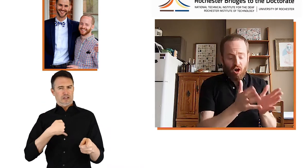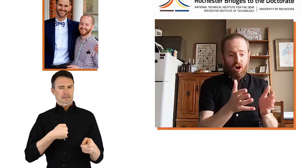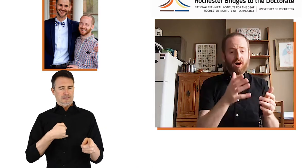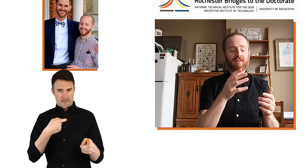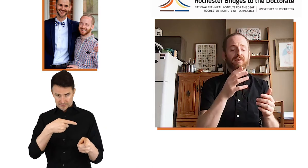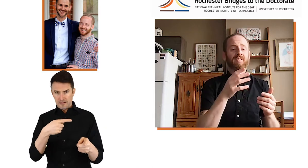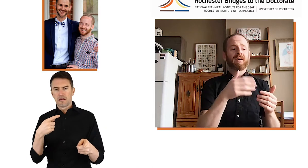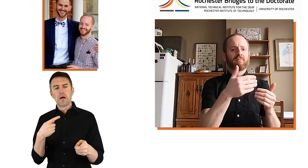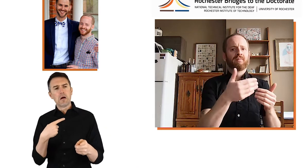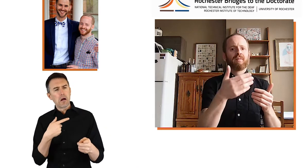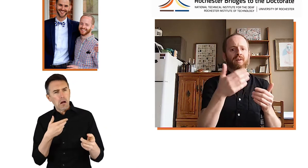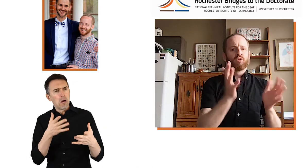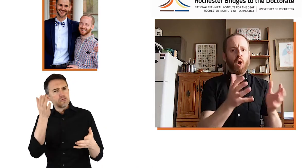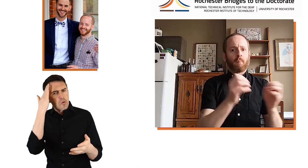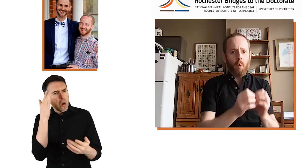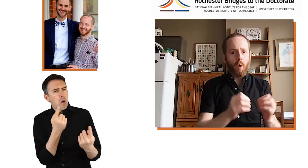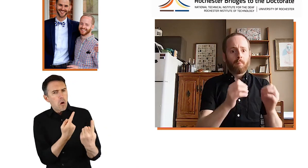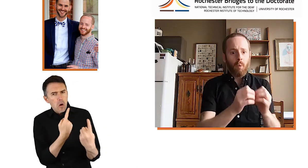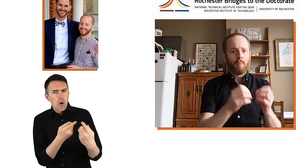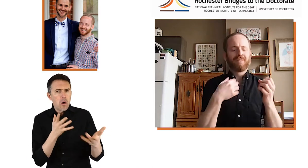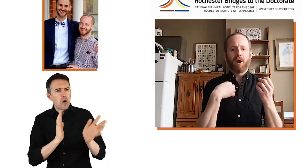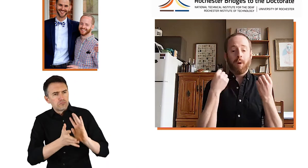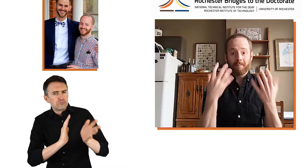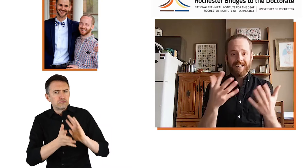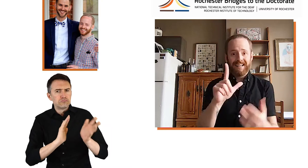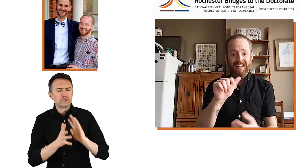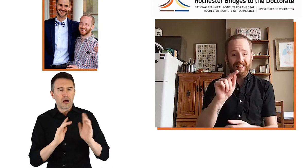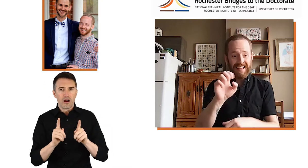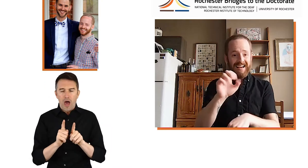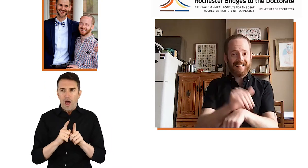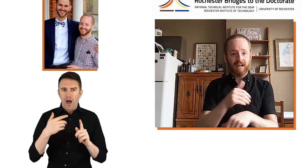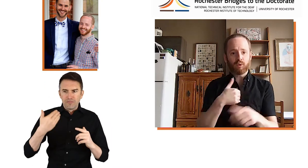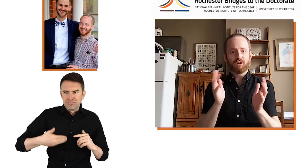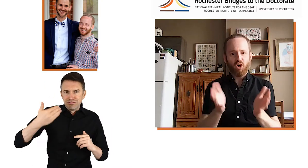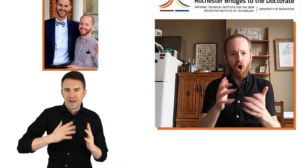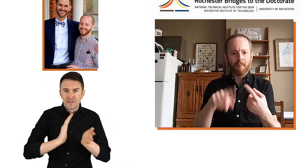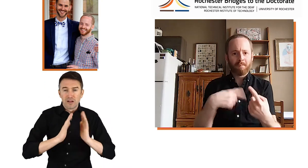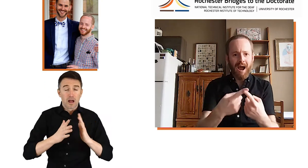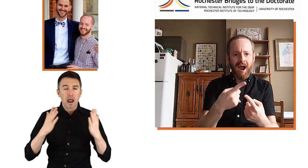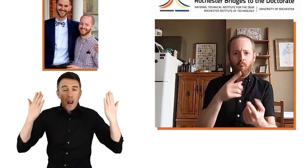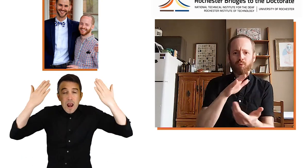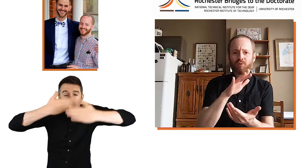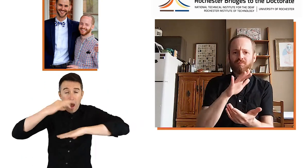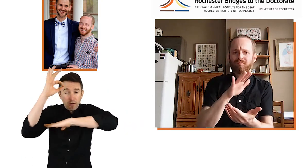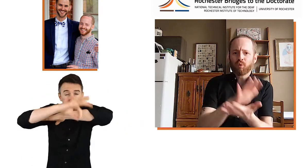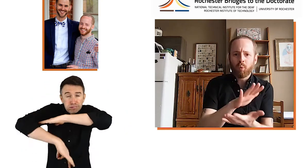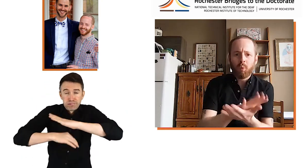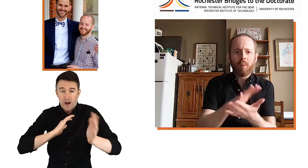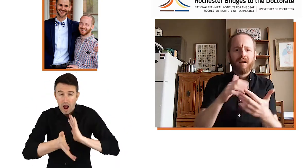We started talking and then started to talk even more. And then,